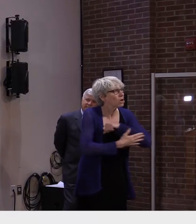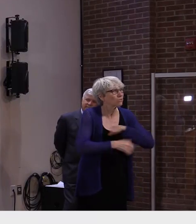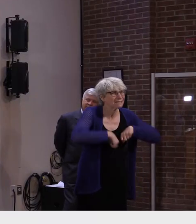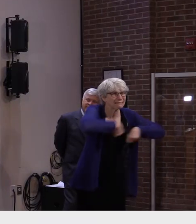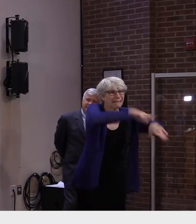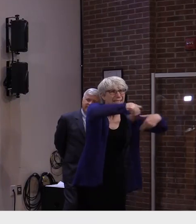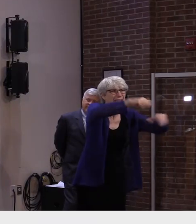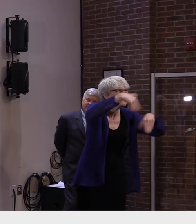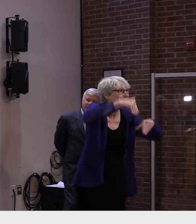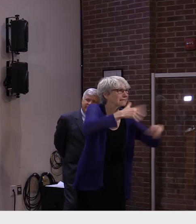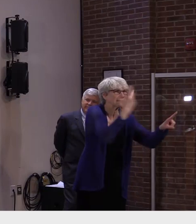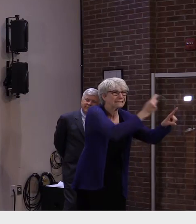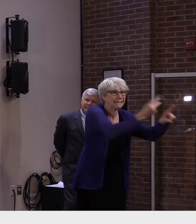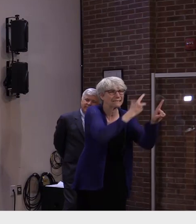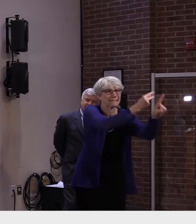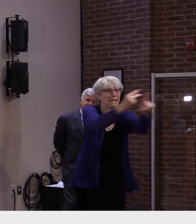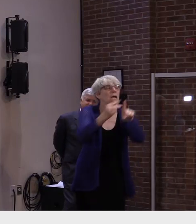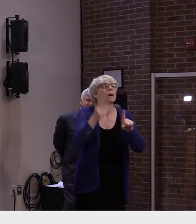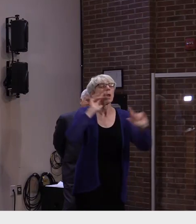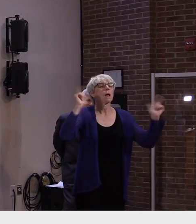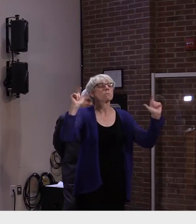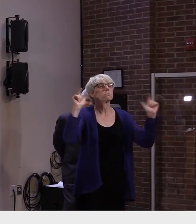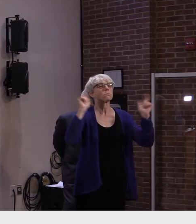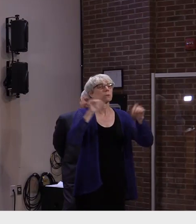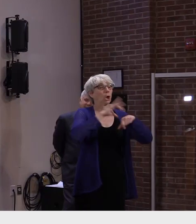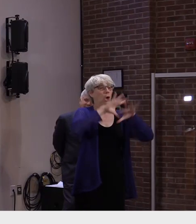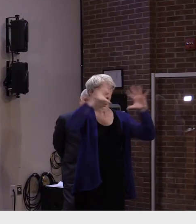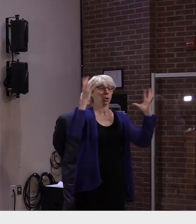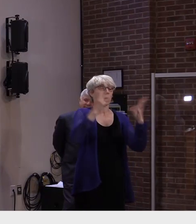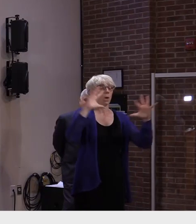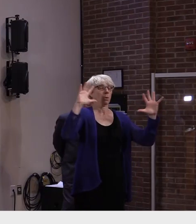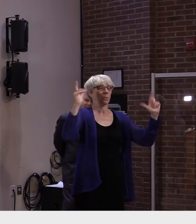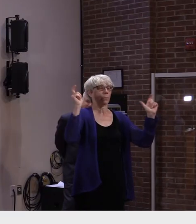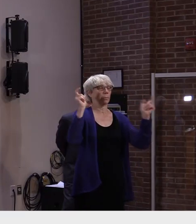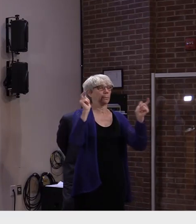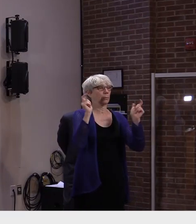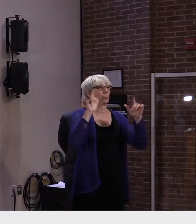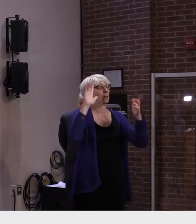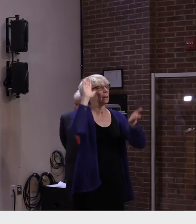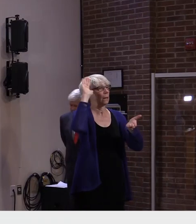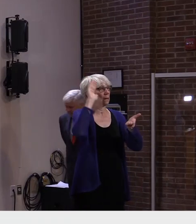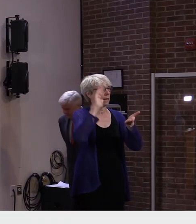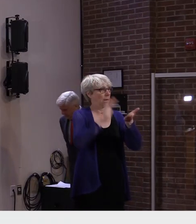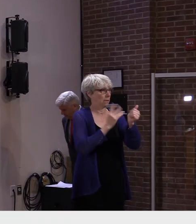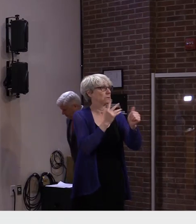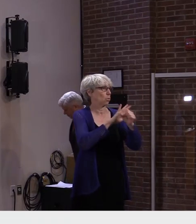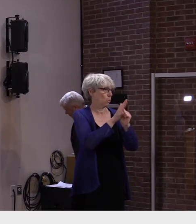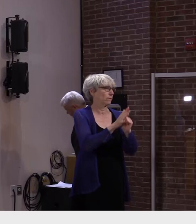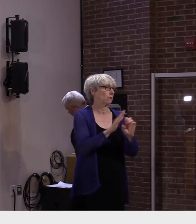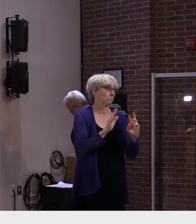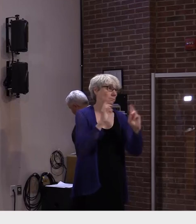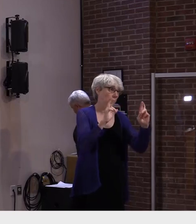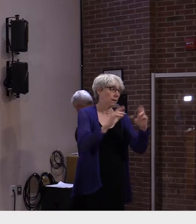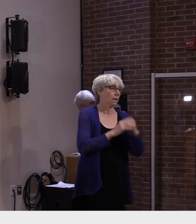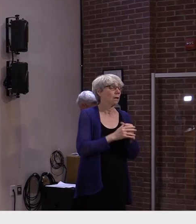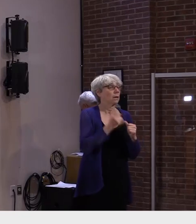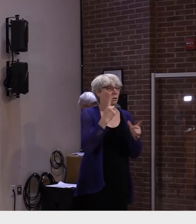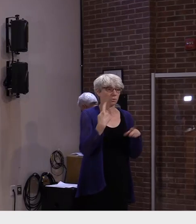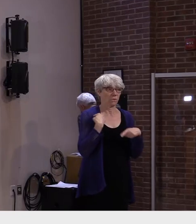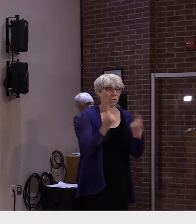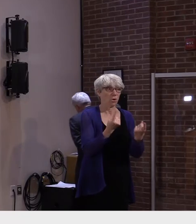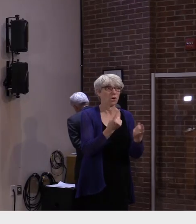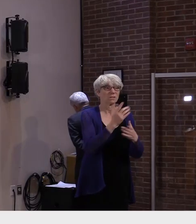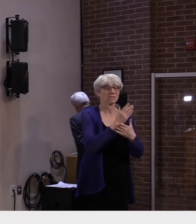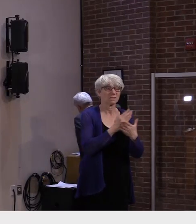we will see more of this ending of the pandemic. Because clearly the variants we've had thus far, especially the Delta,